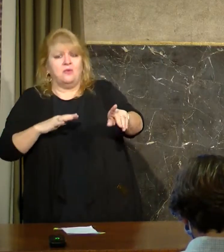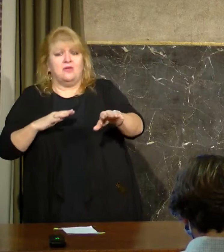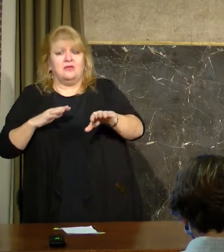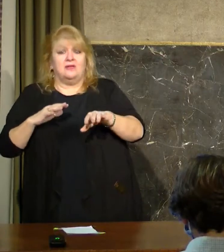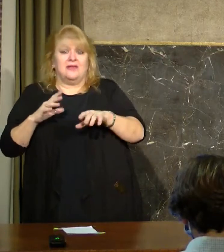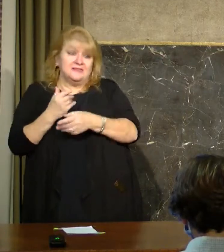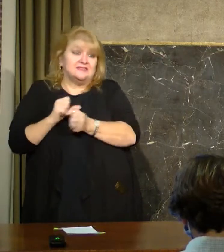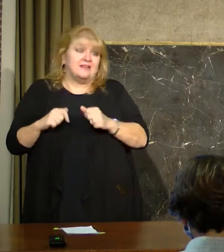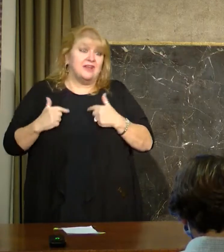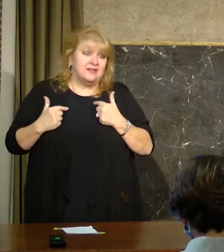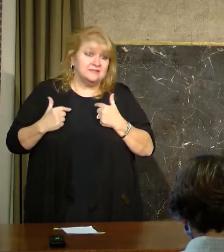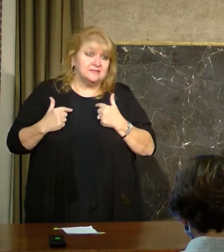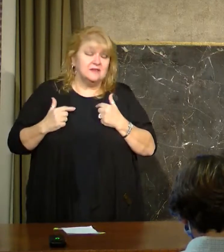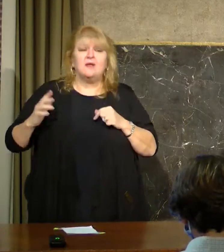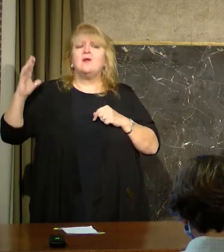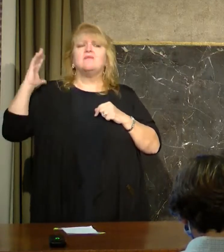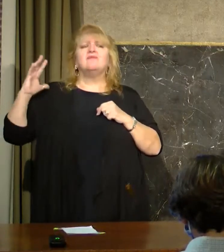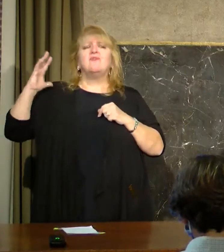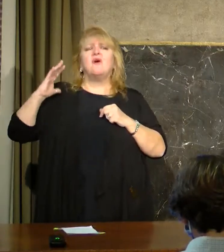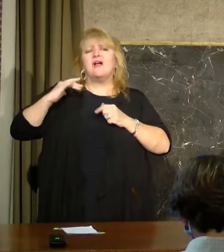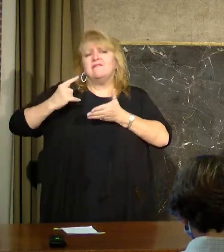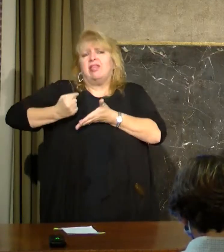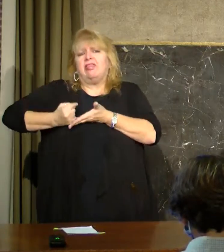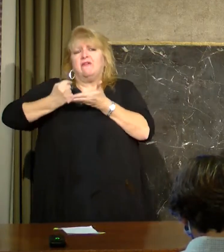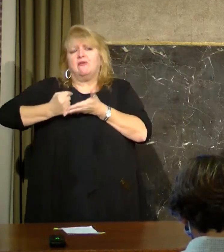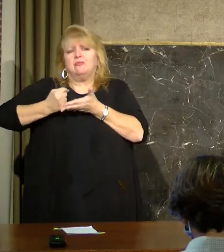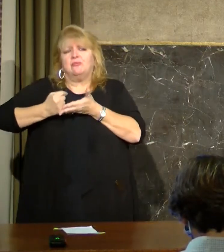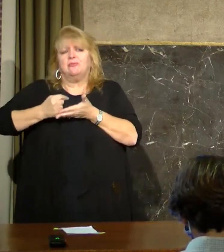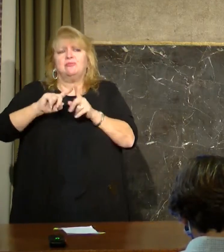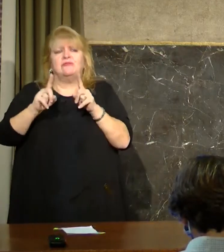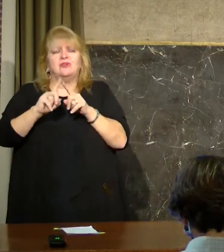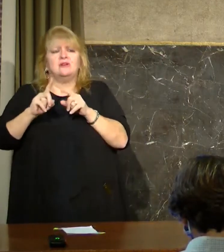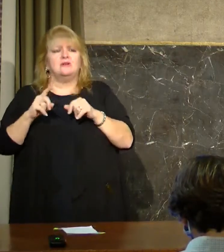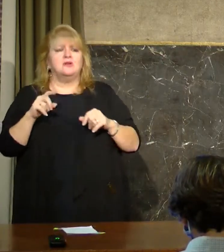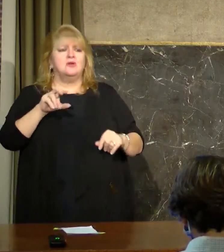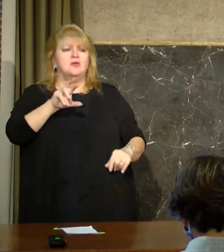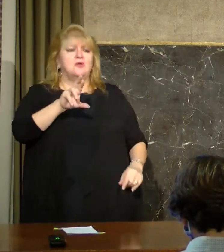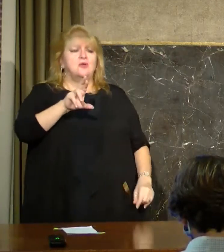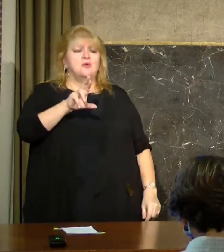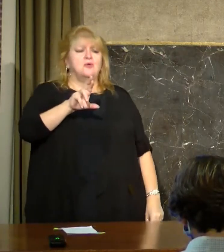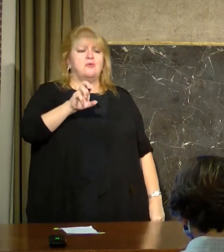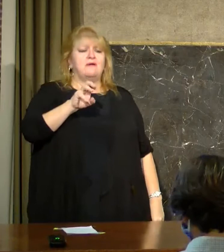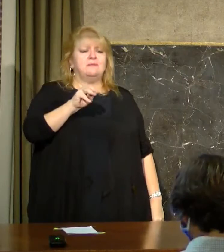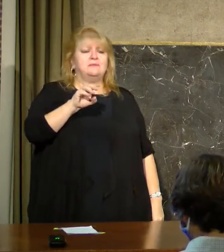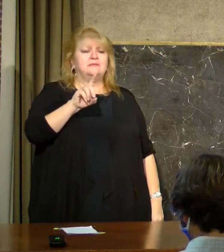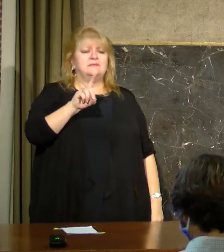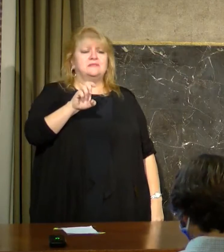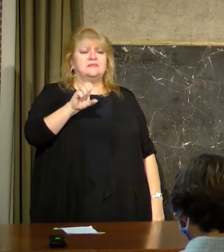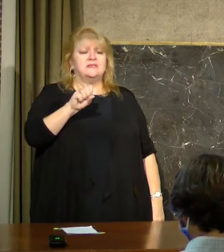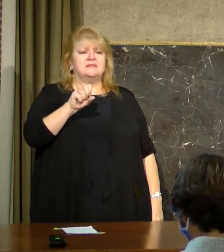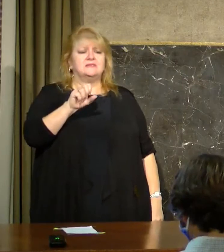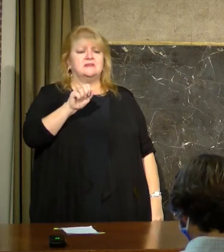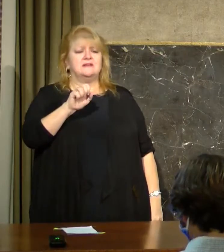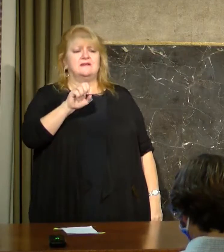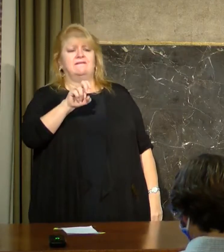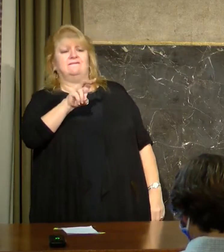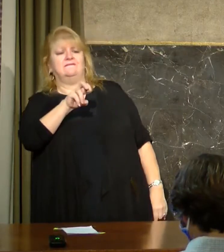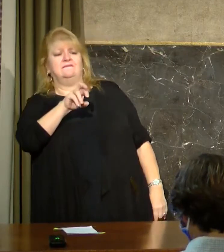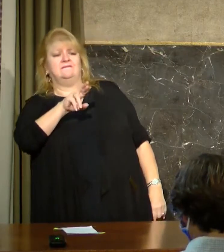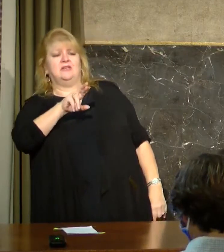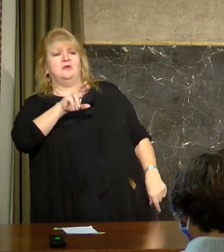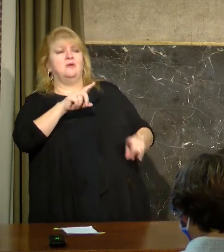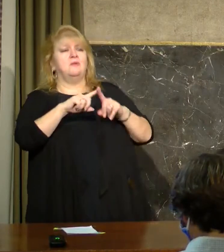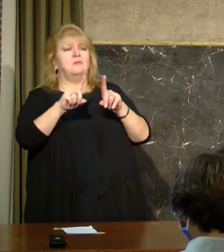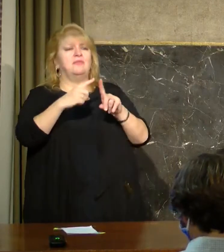they have available now that we didn't have to begin with. For example, remdesivir plus steroids in order to shorten hospital stays.